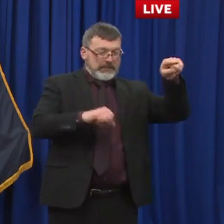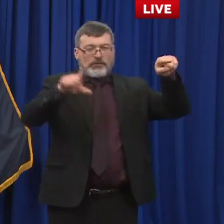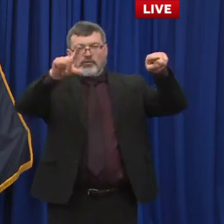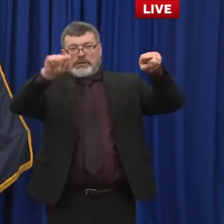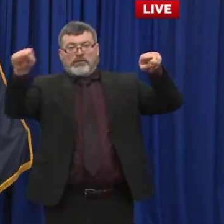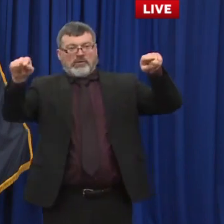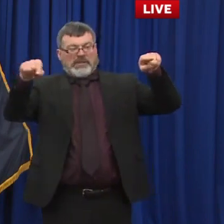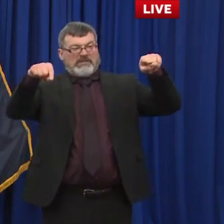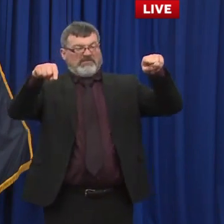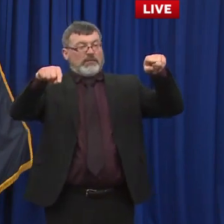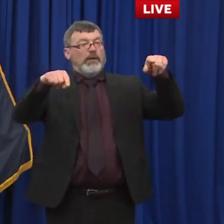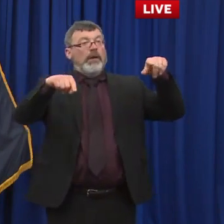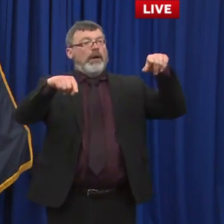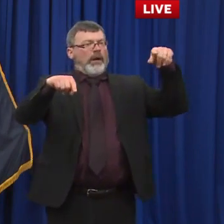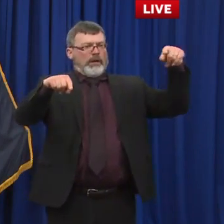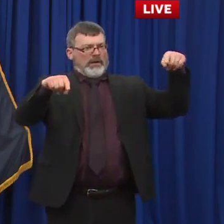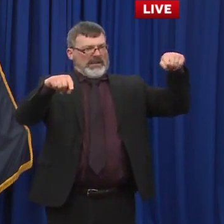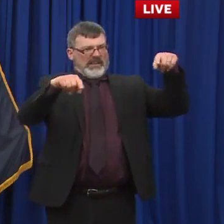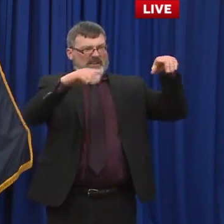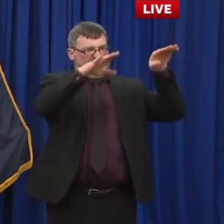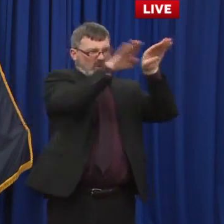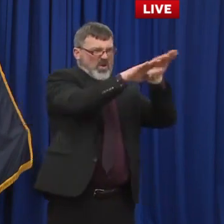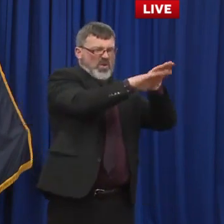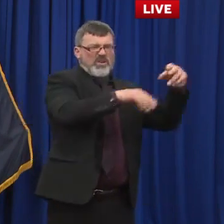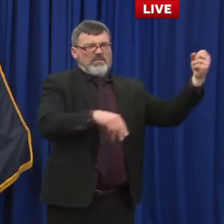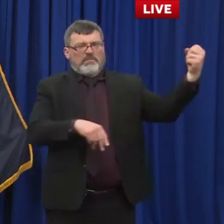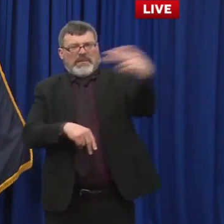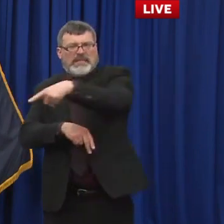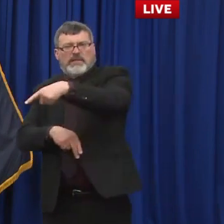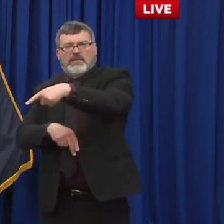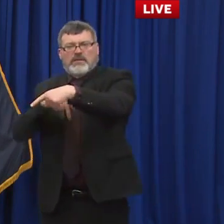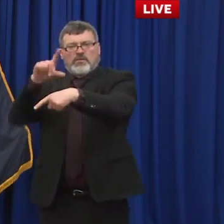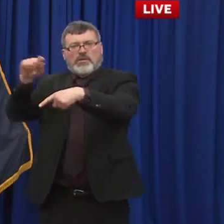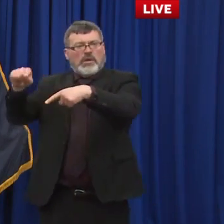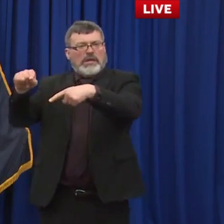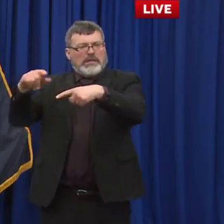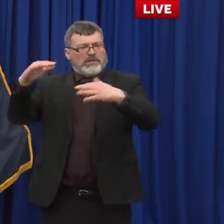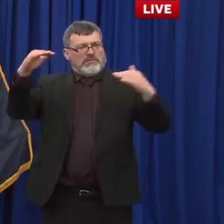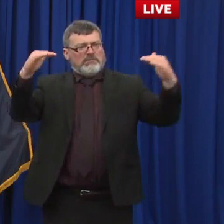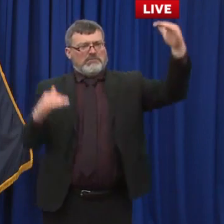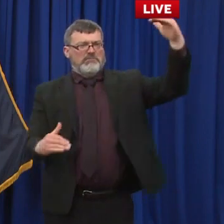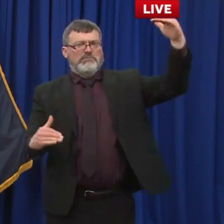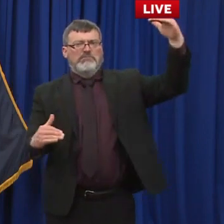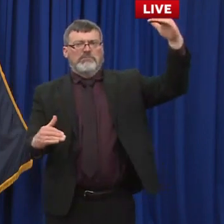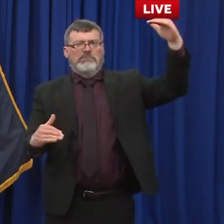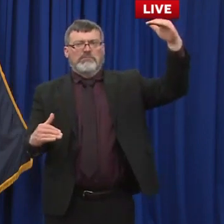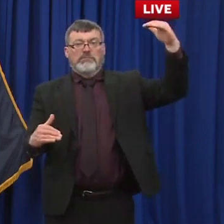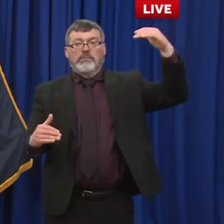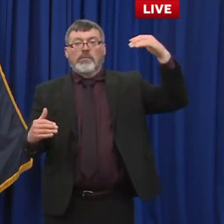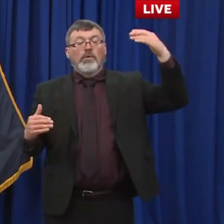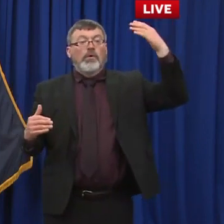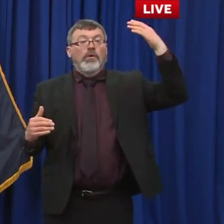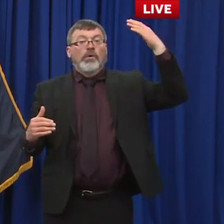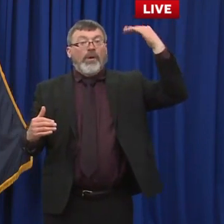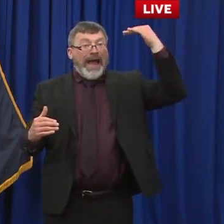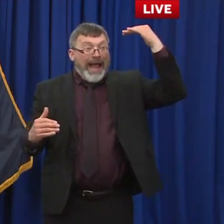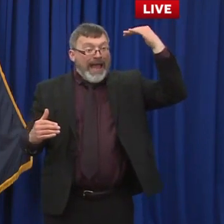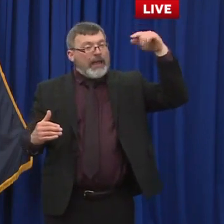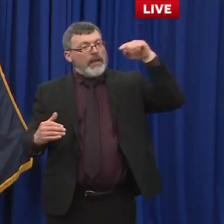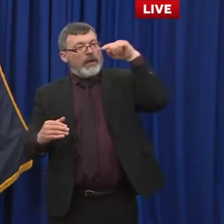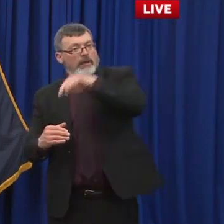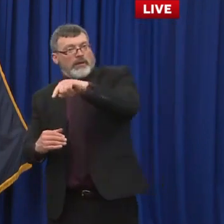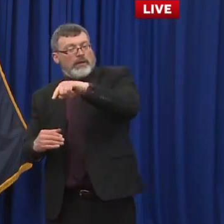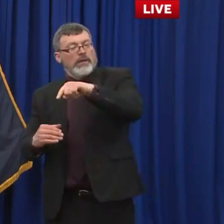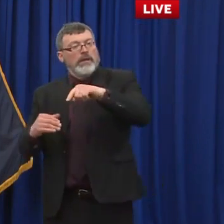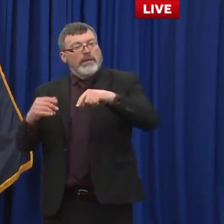maintained a lot of um you know we put a lot of restrictions in in terms of business but we also were able to keep those businesses open and flexible enough